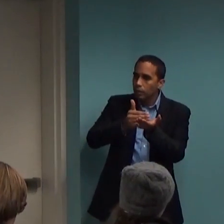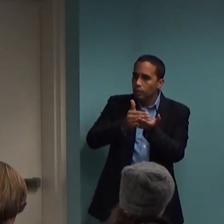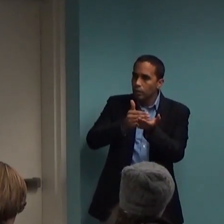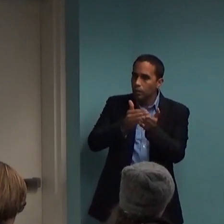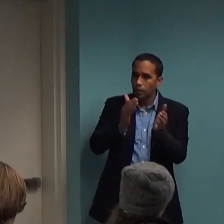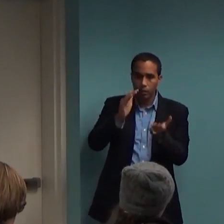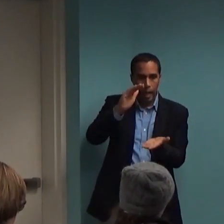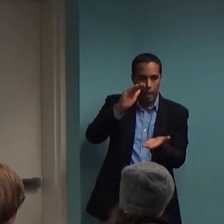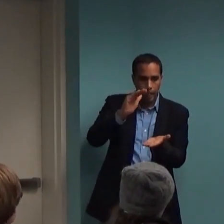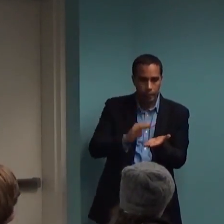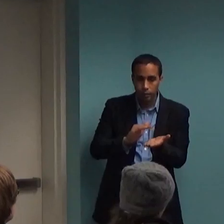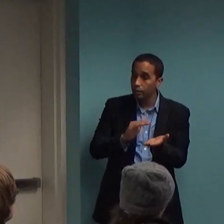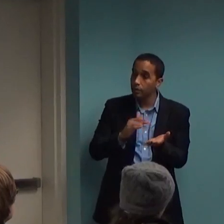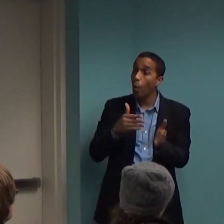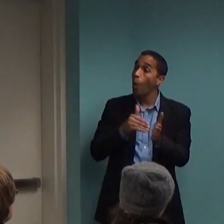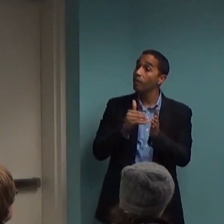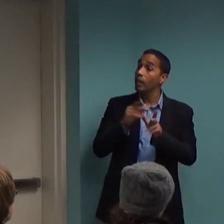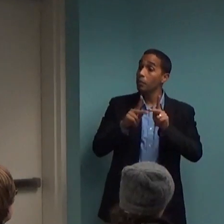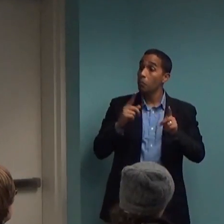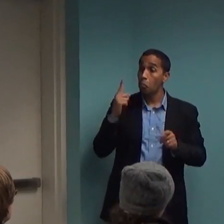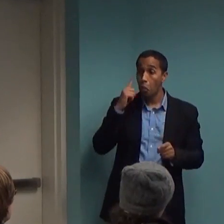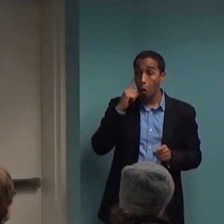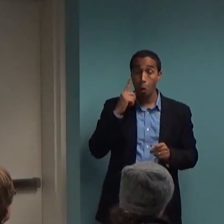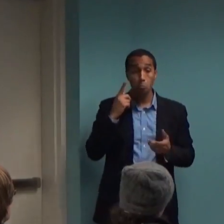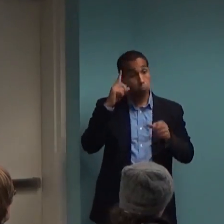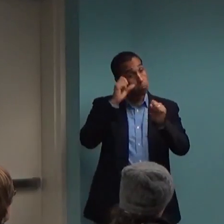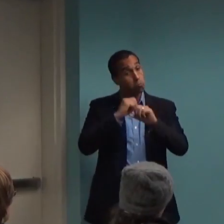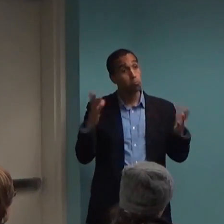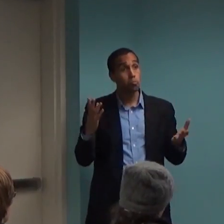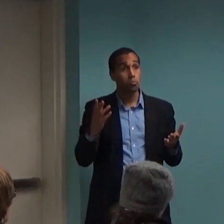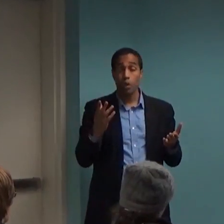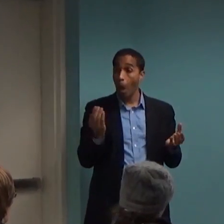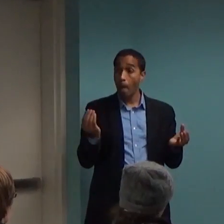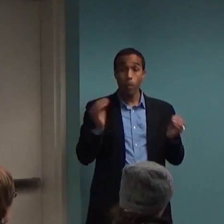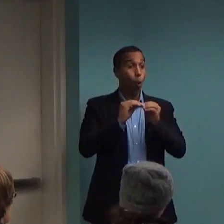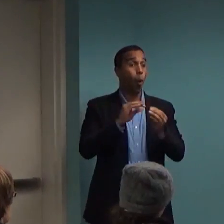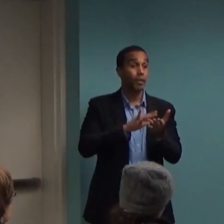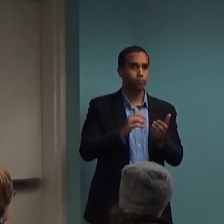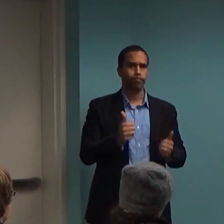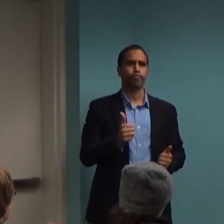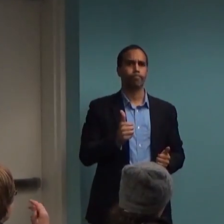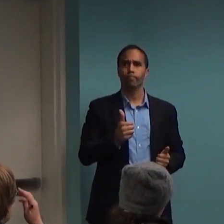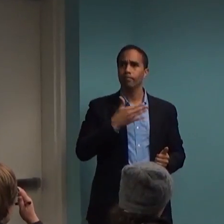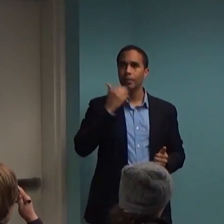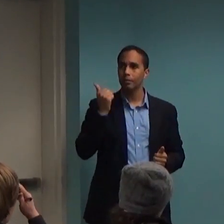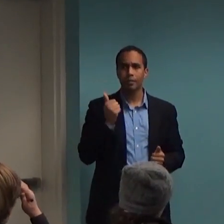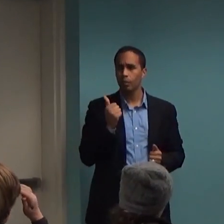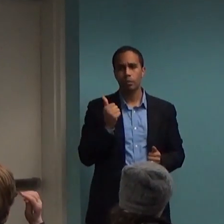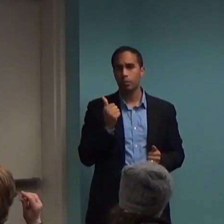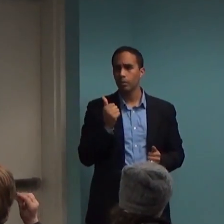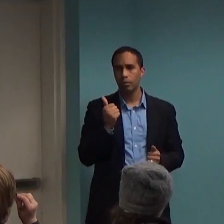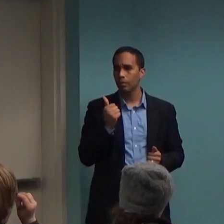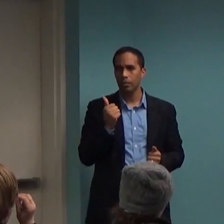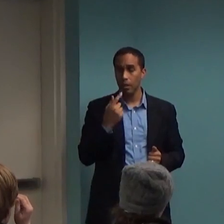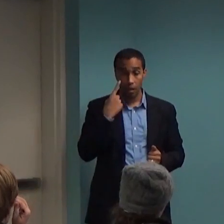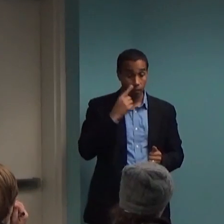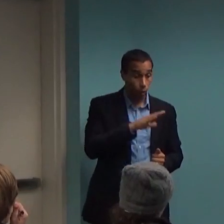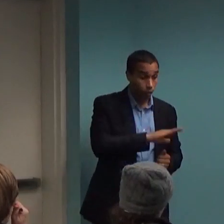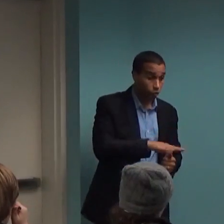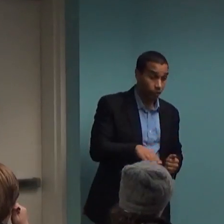more is better. If I do more of this medication, it will be better for my kid. And we understand that that is actually not